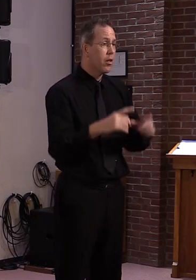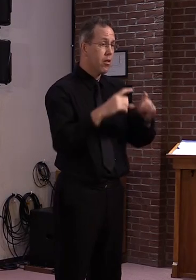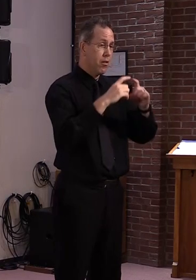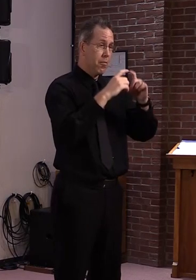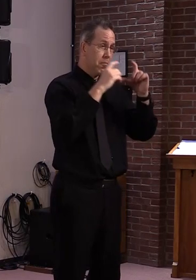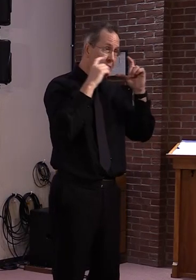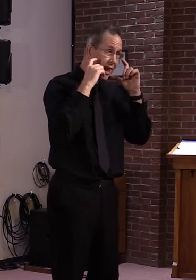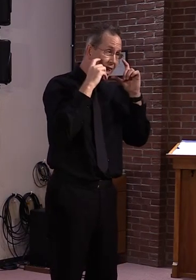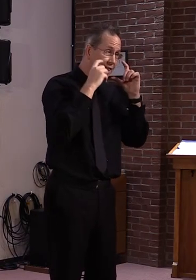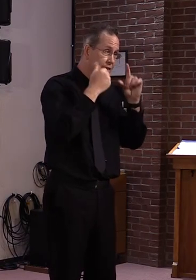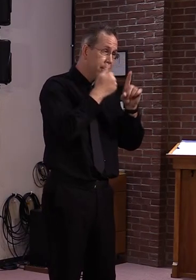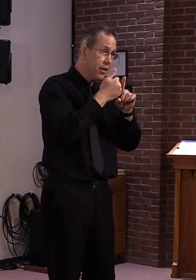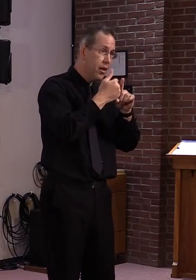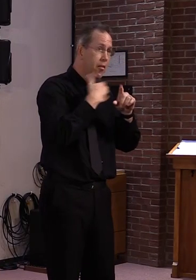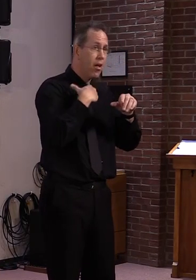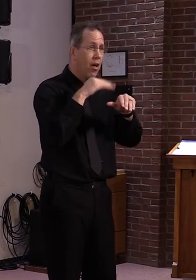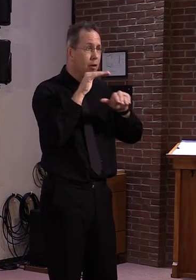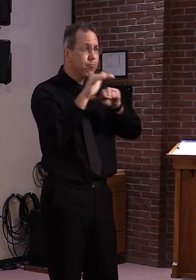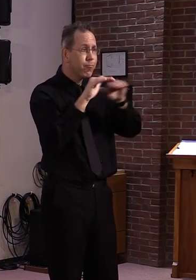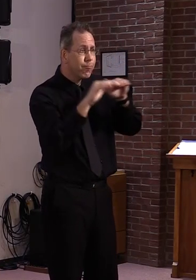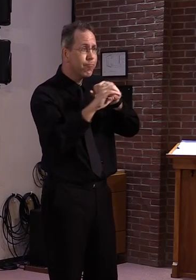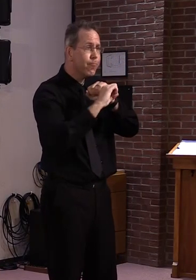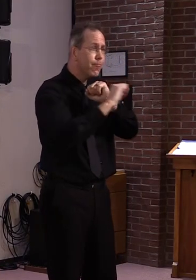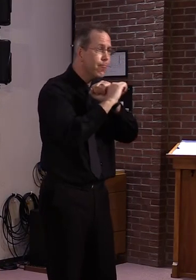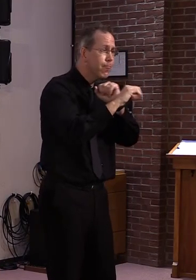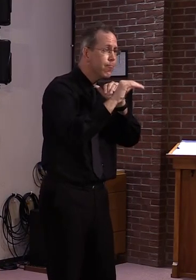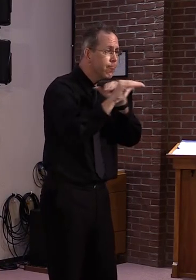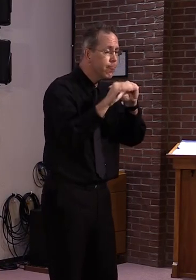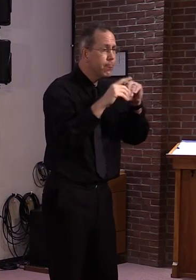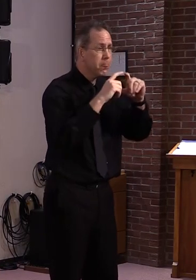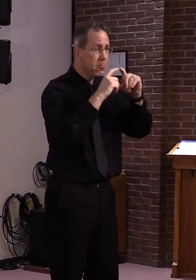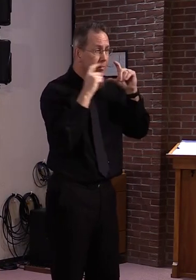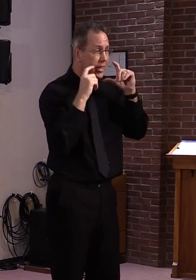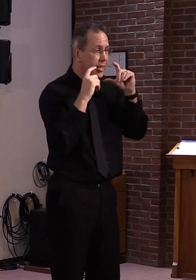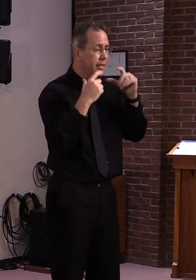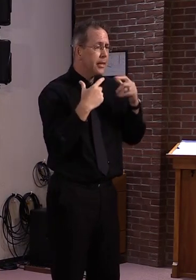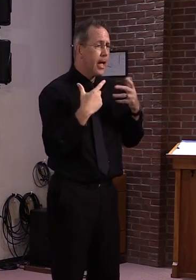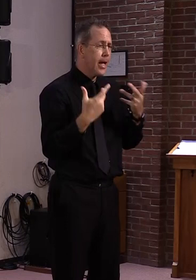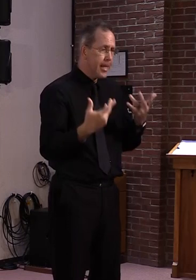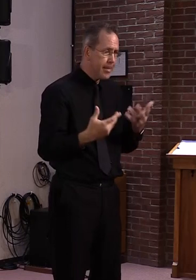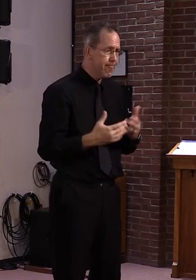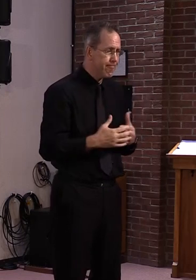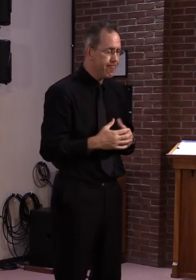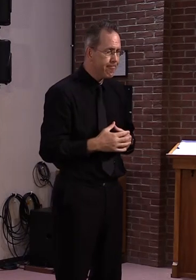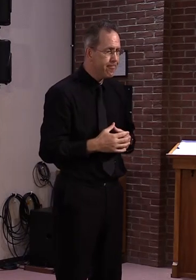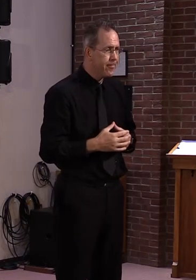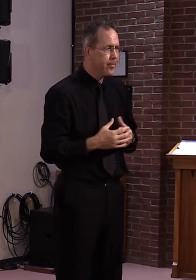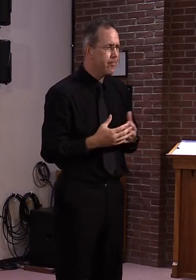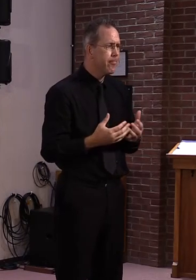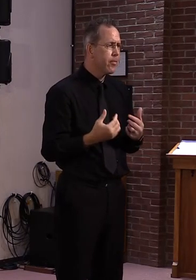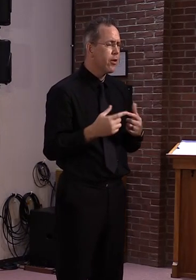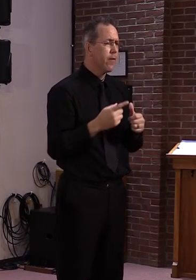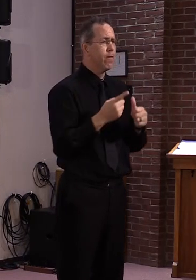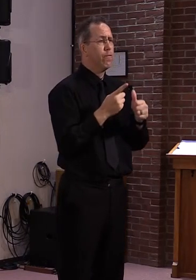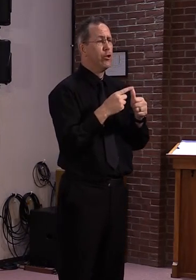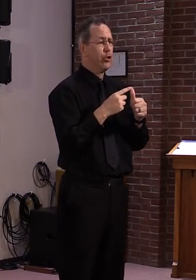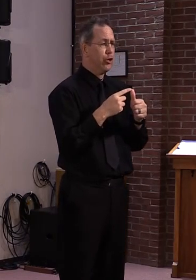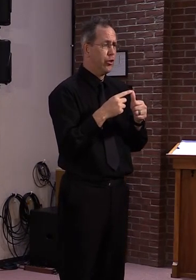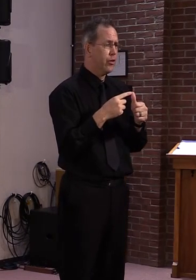starting to roll out first sort of some aspects of it through the health department.